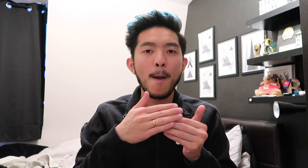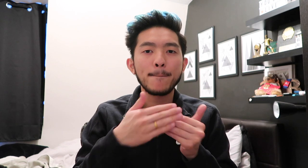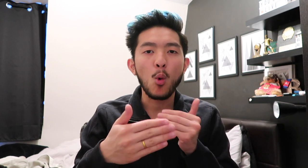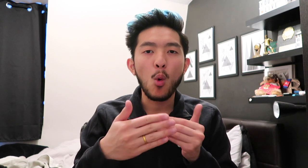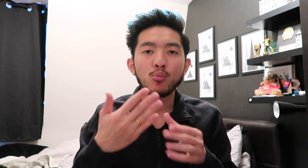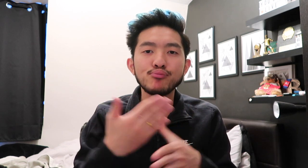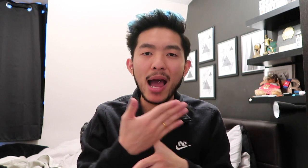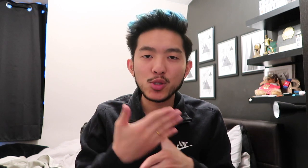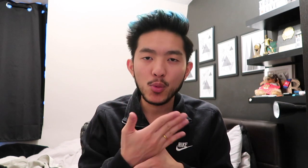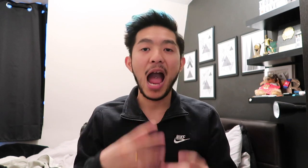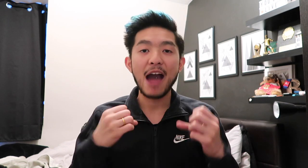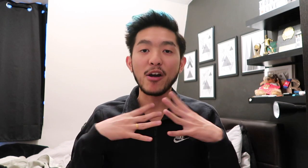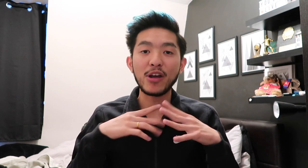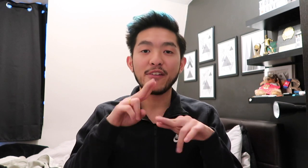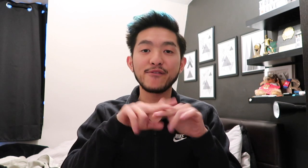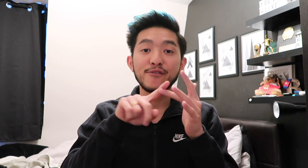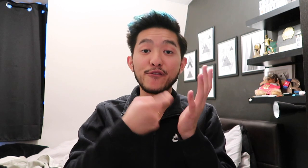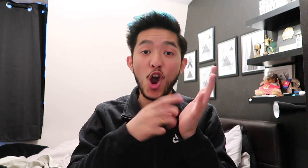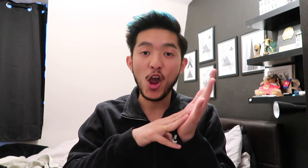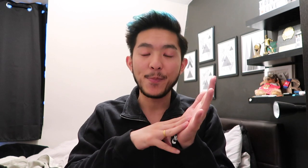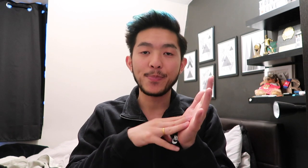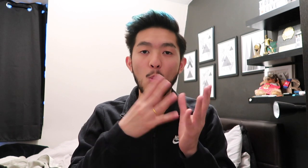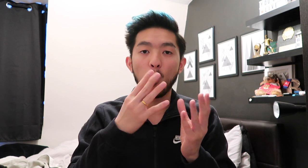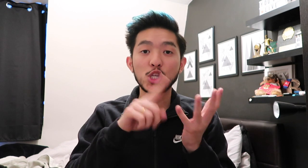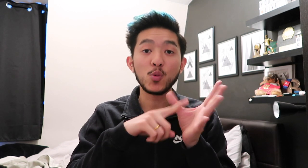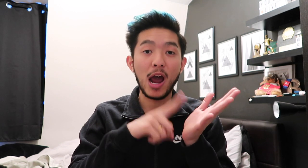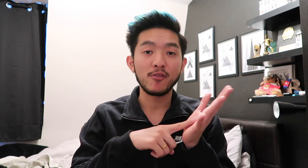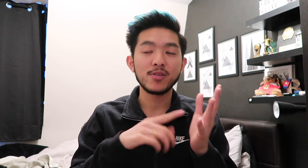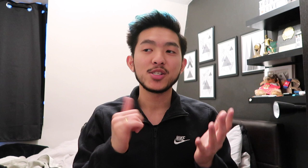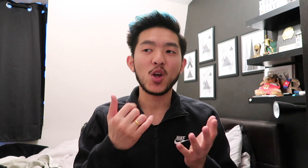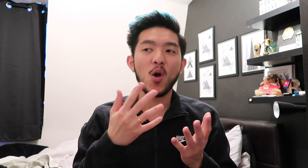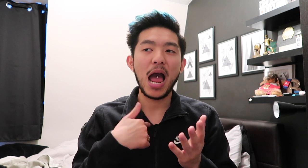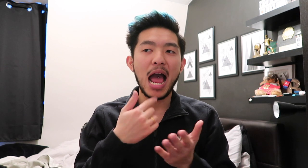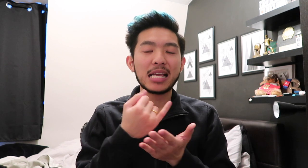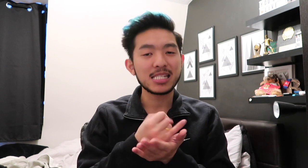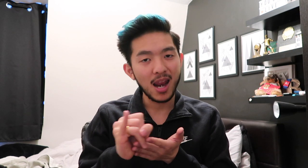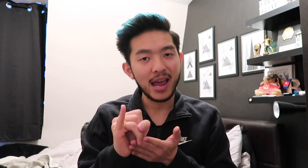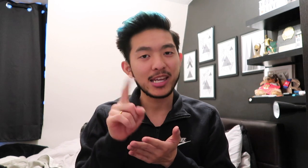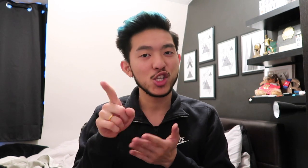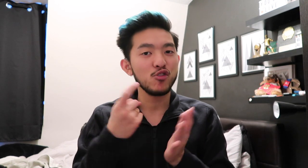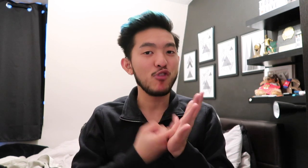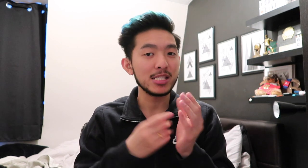full price. I have a really fun job. So, I just like to reinforce.